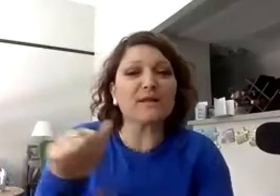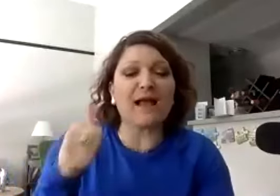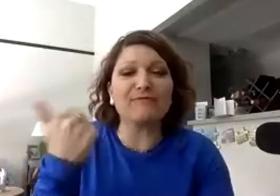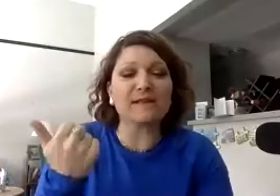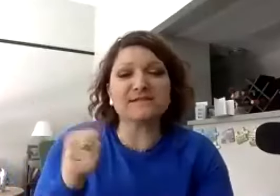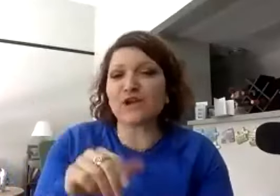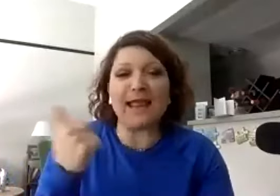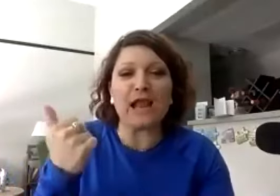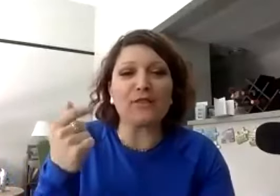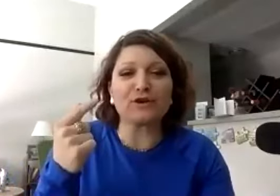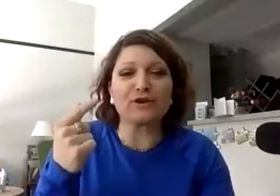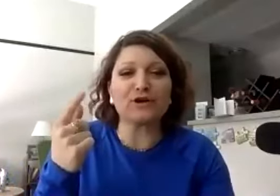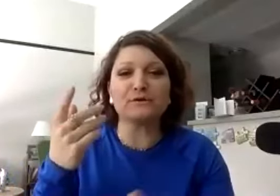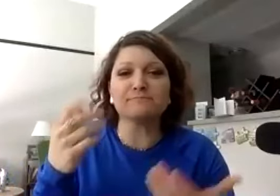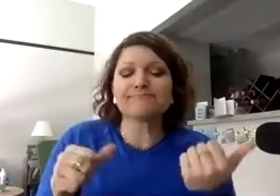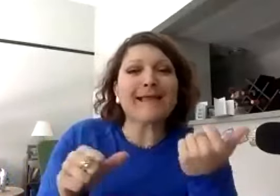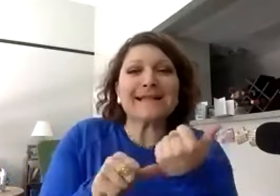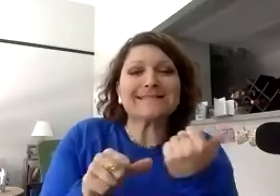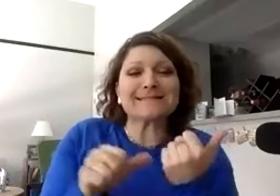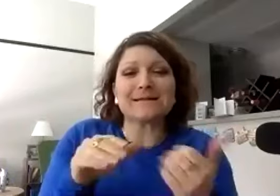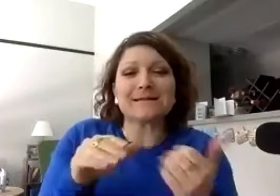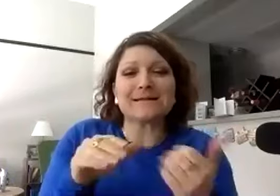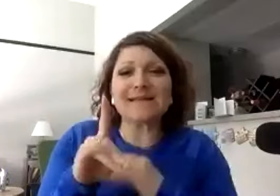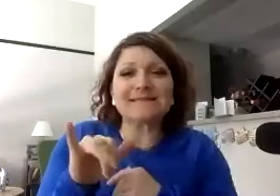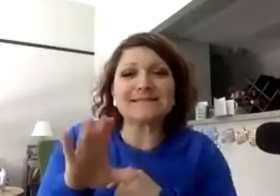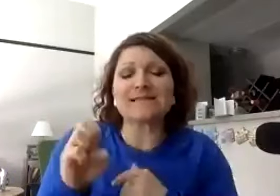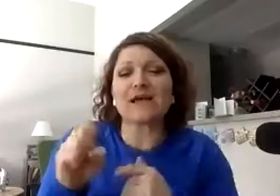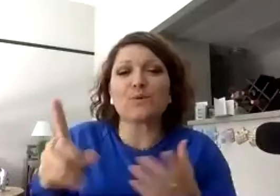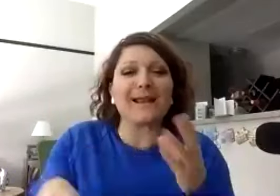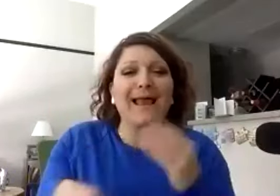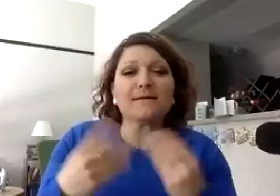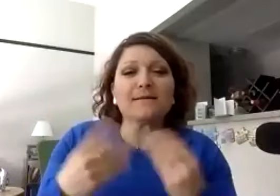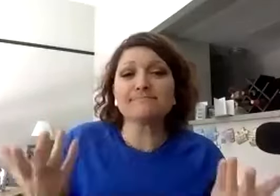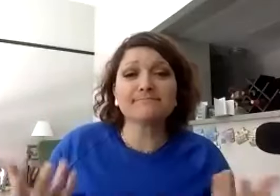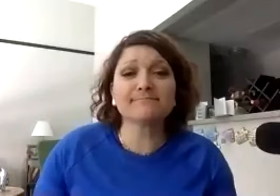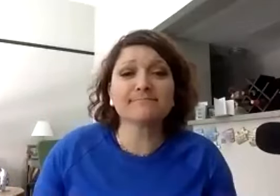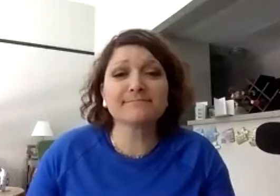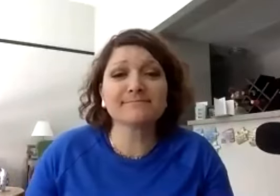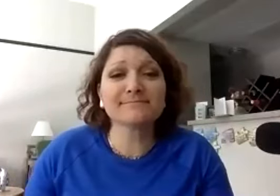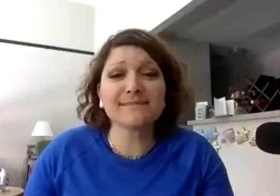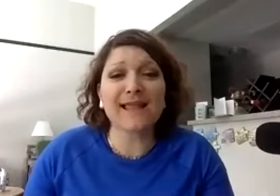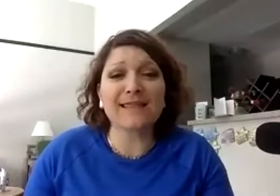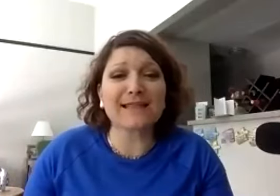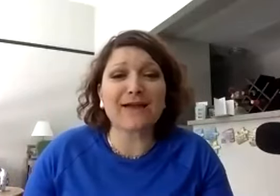any other accessor and devices that you want to add? Anything else?